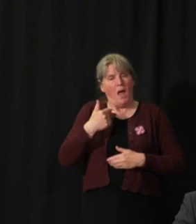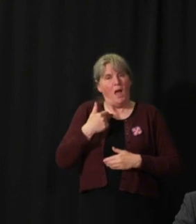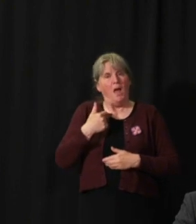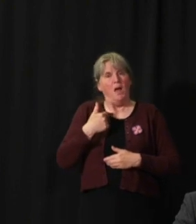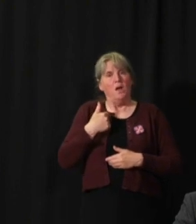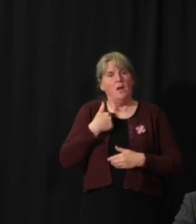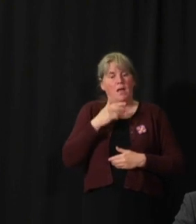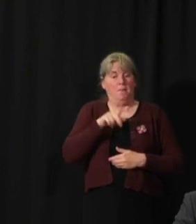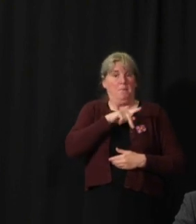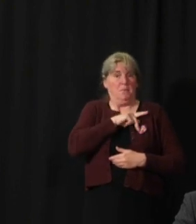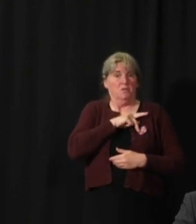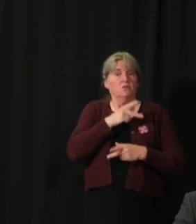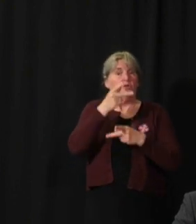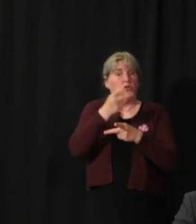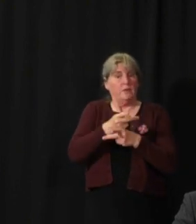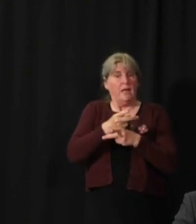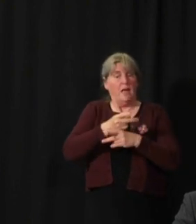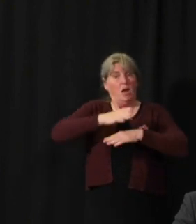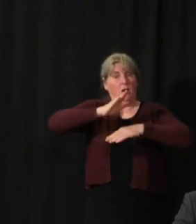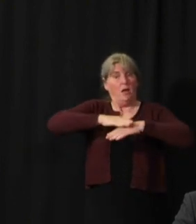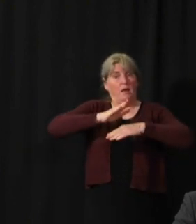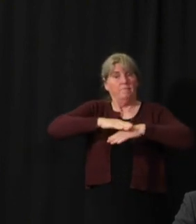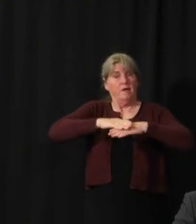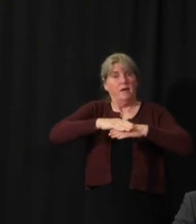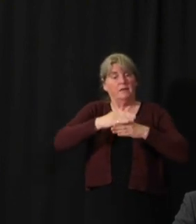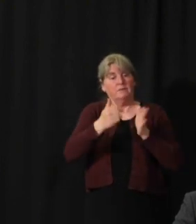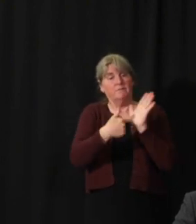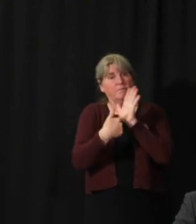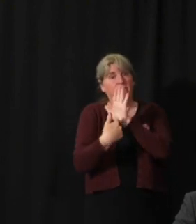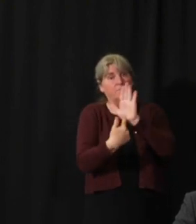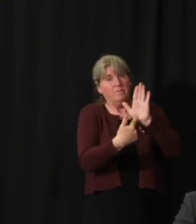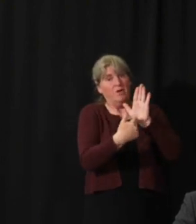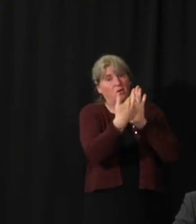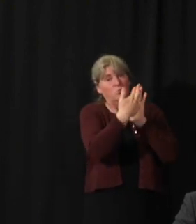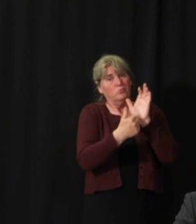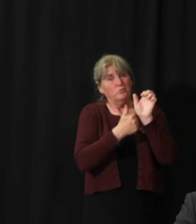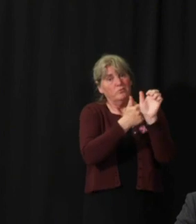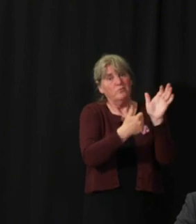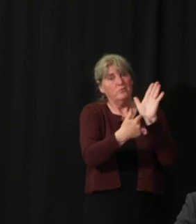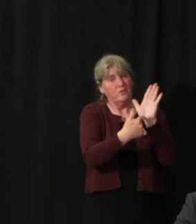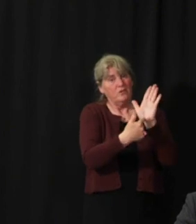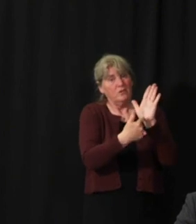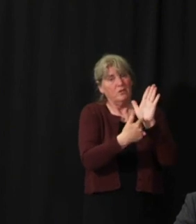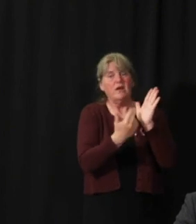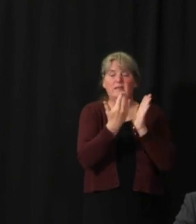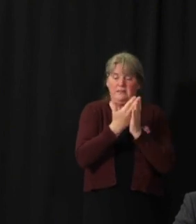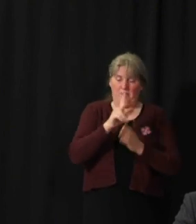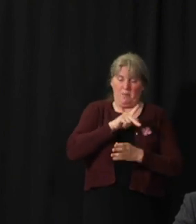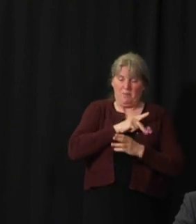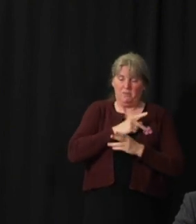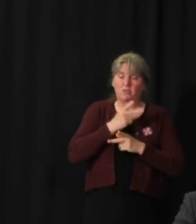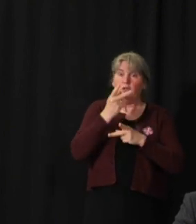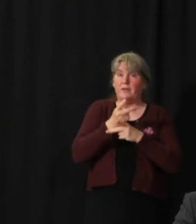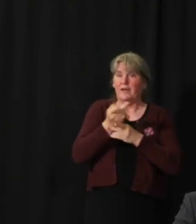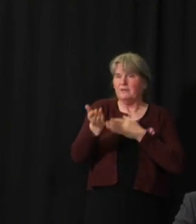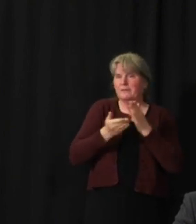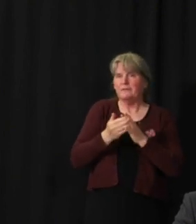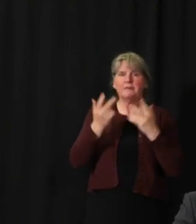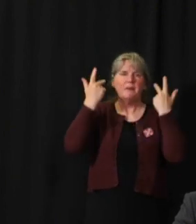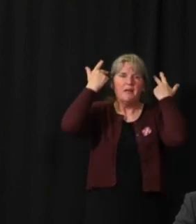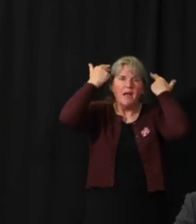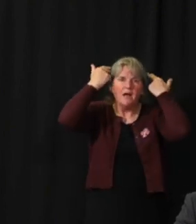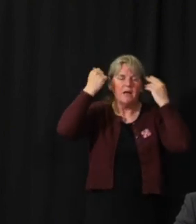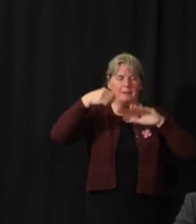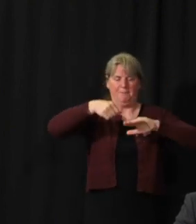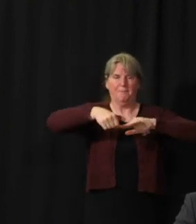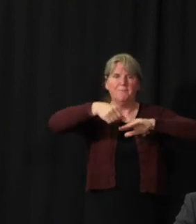our personal care advice. We have, because to do, to do some of those personal care services like a haircut or